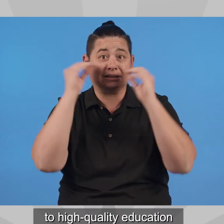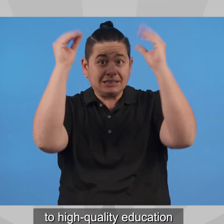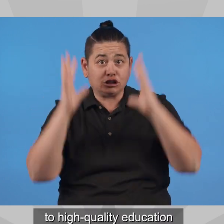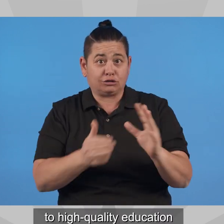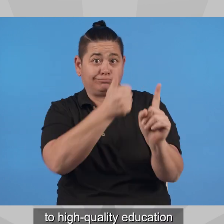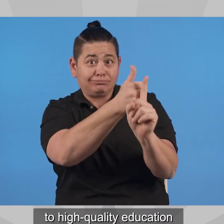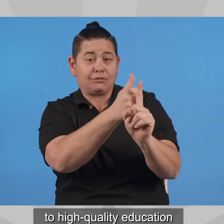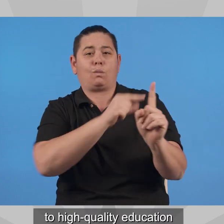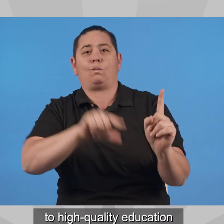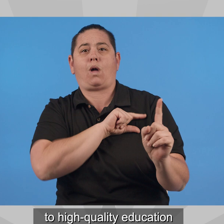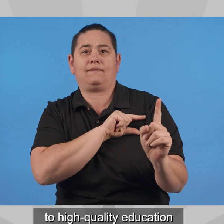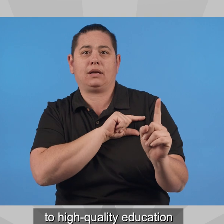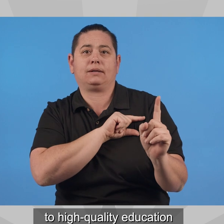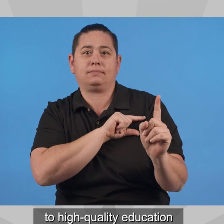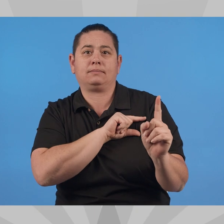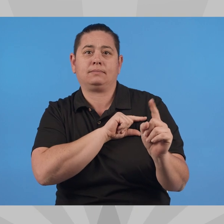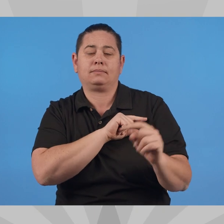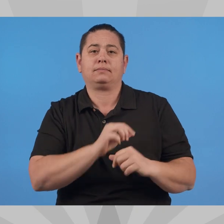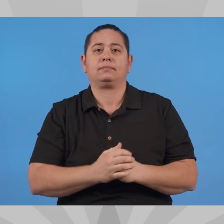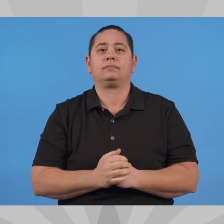and well-qualified teachers.